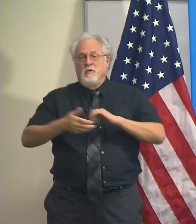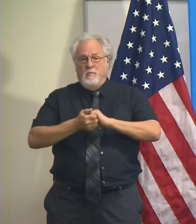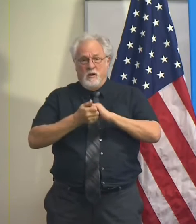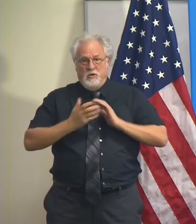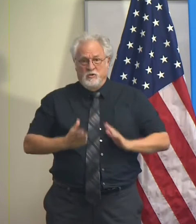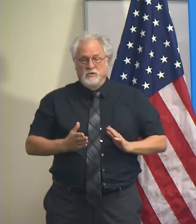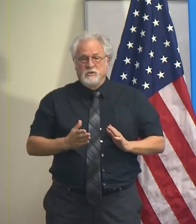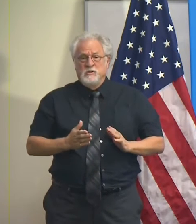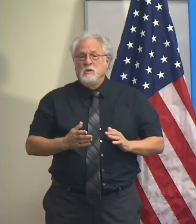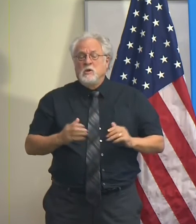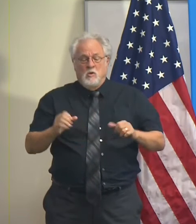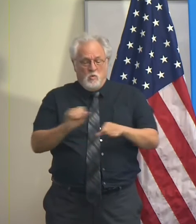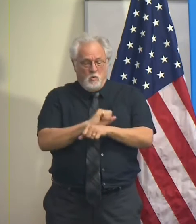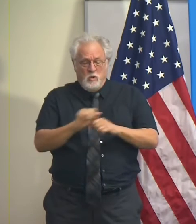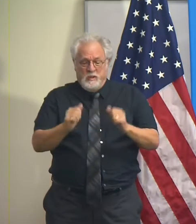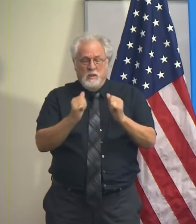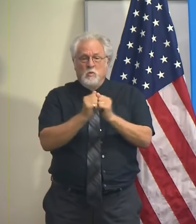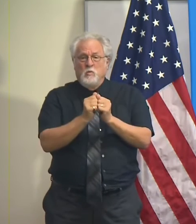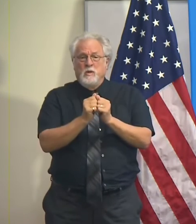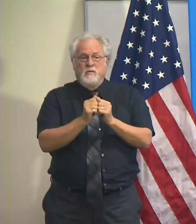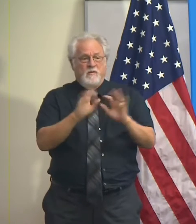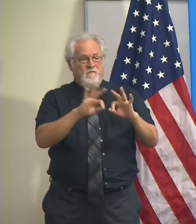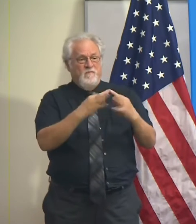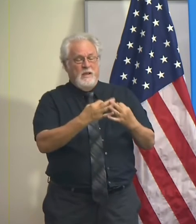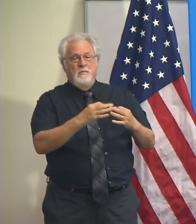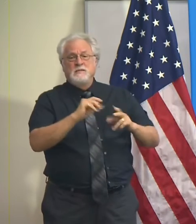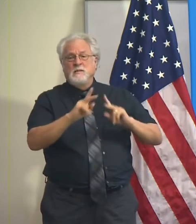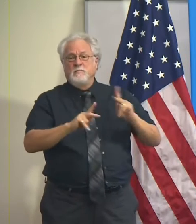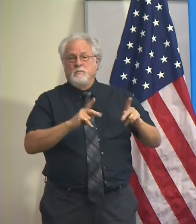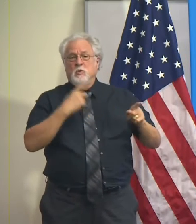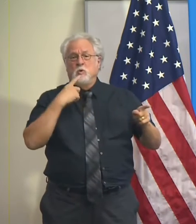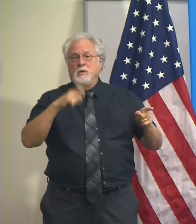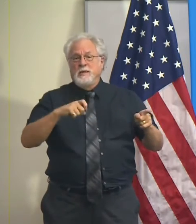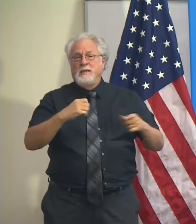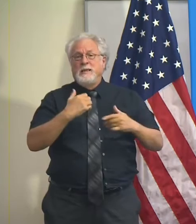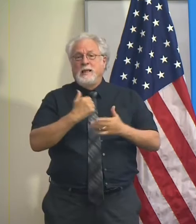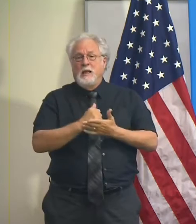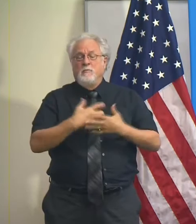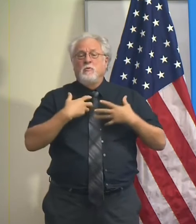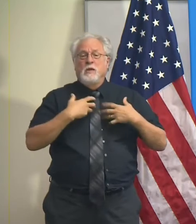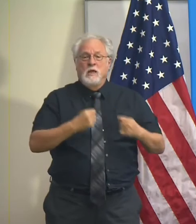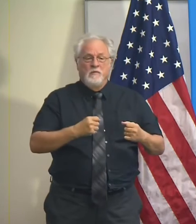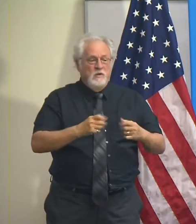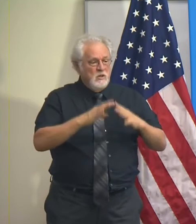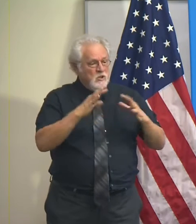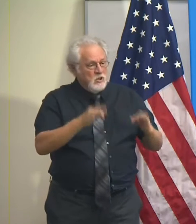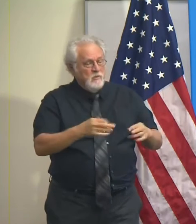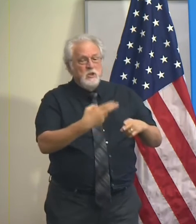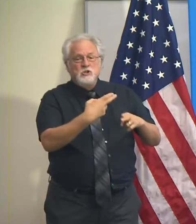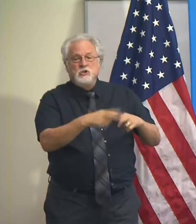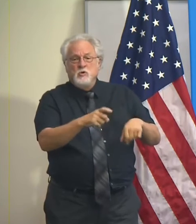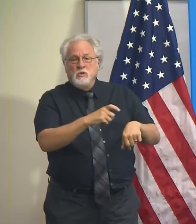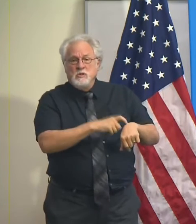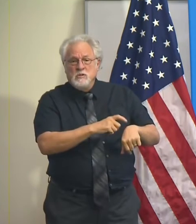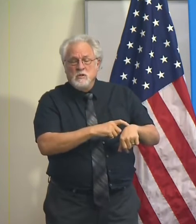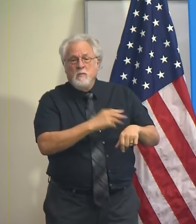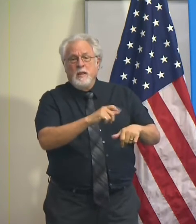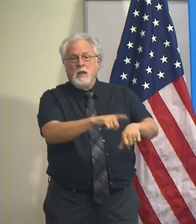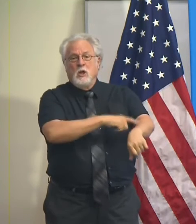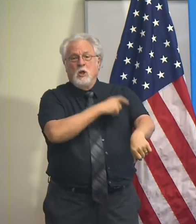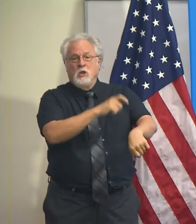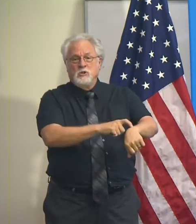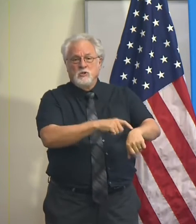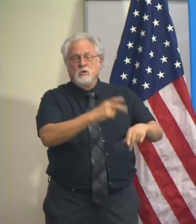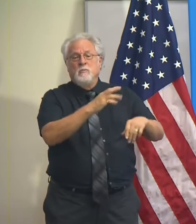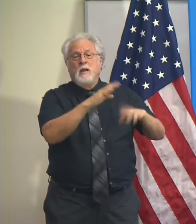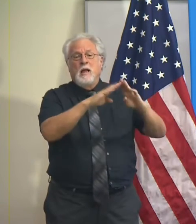are working with families and individuals who need help to recover to determine both short and long-term housing